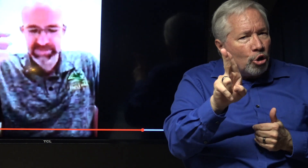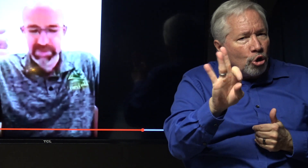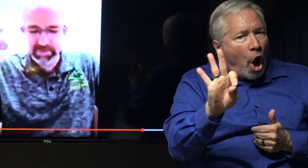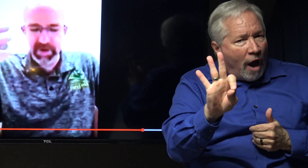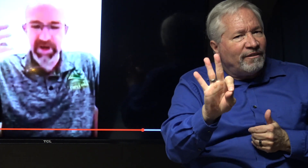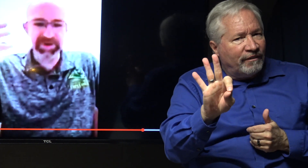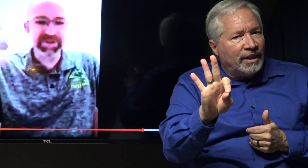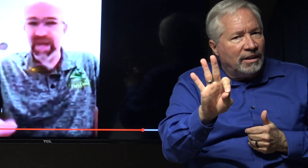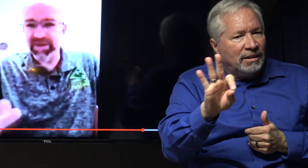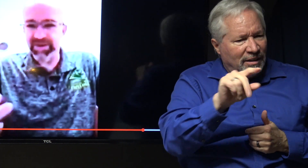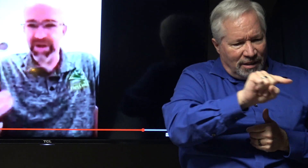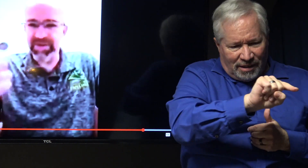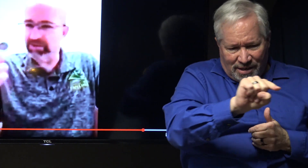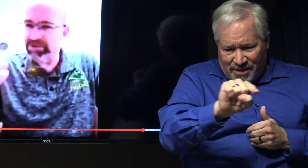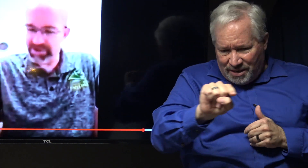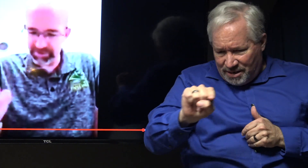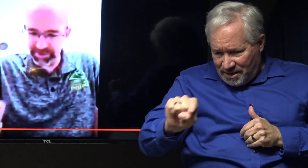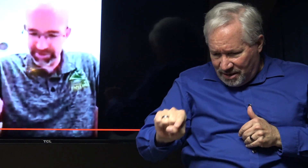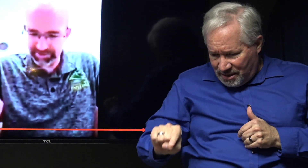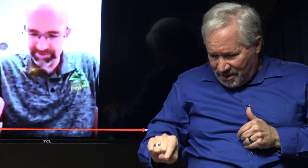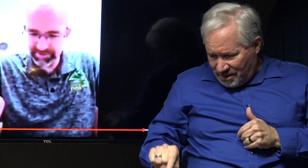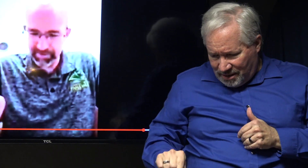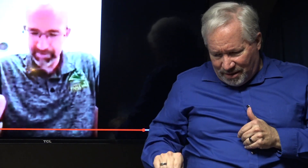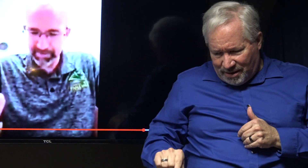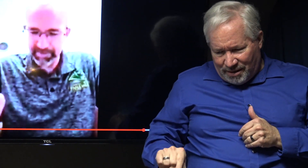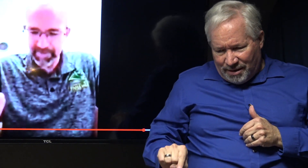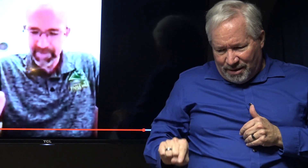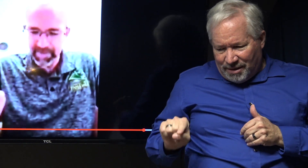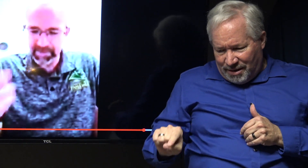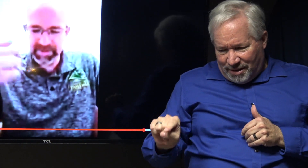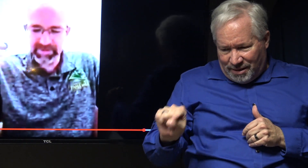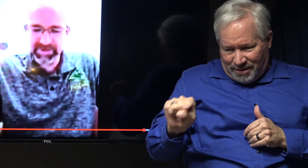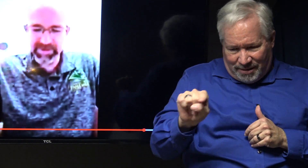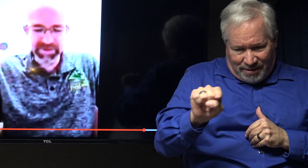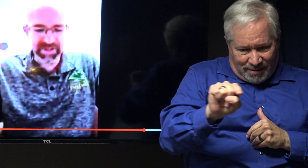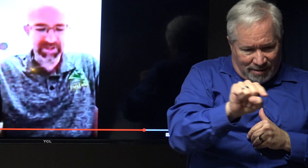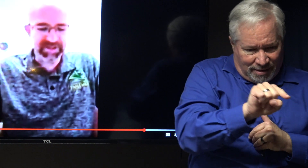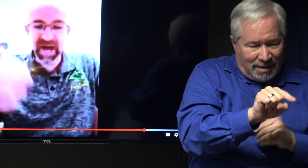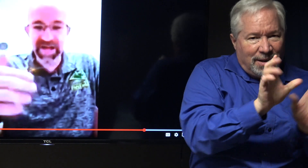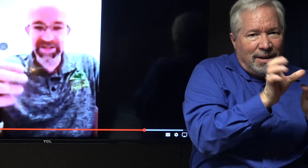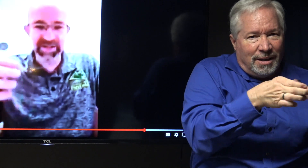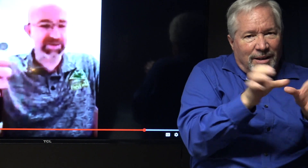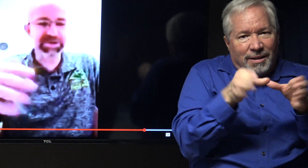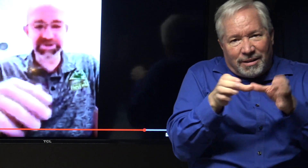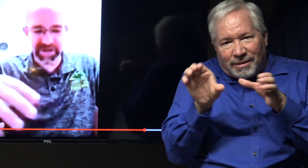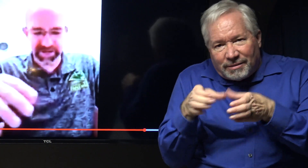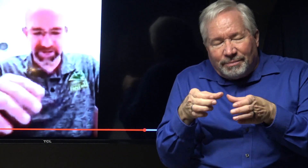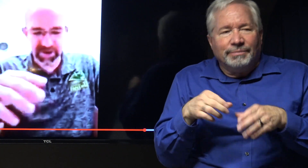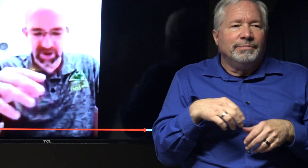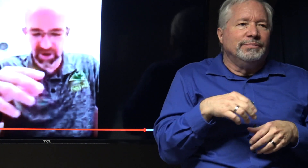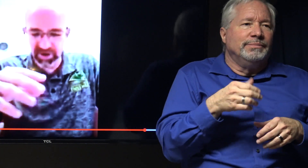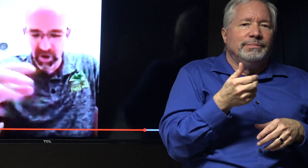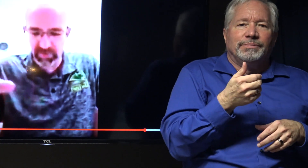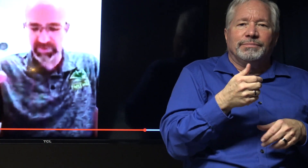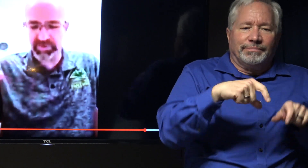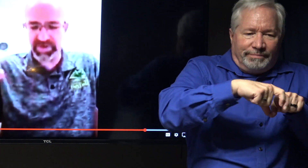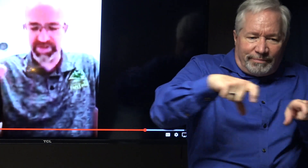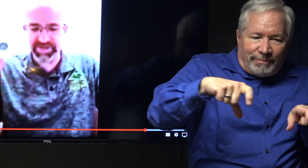These people were held together and they were shivering. There were individuals laying on cots and there were suitcases all over the